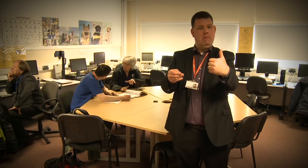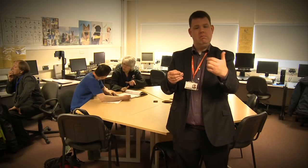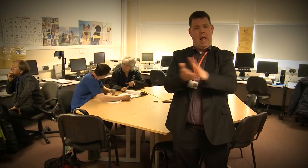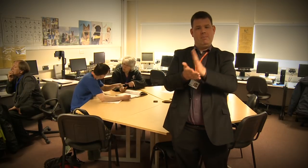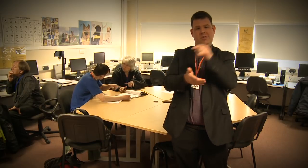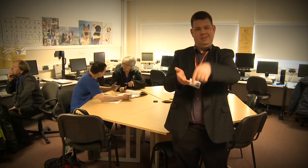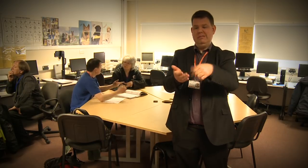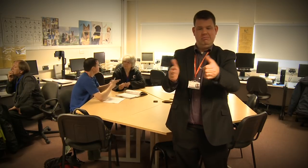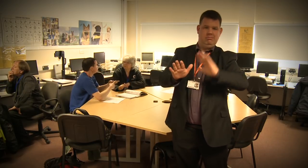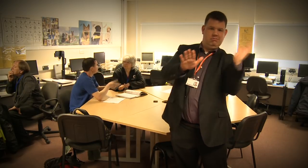it for you.